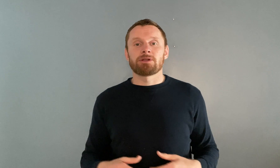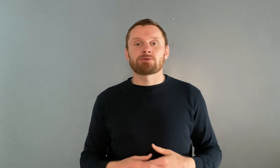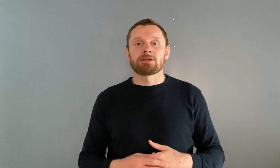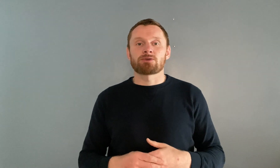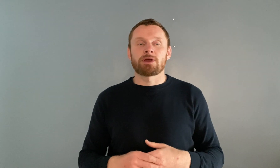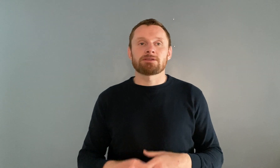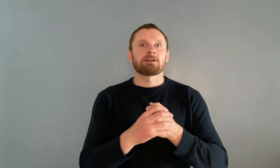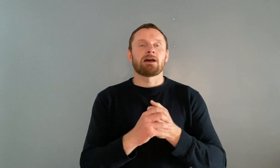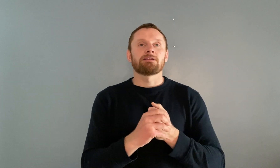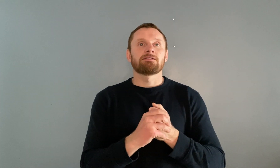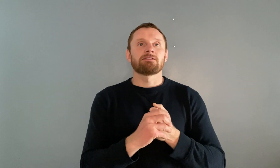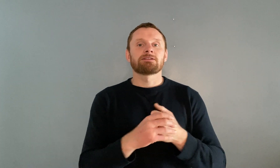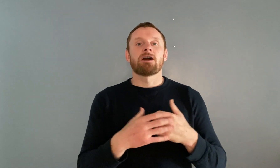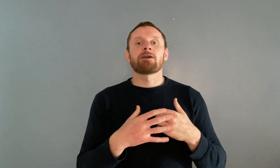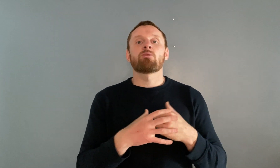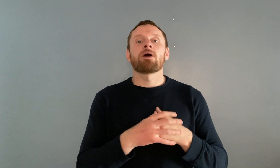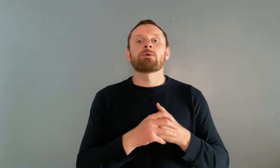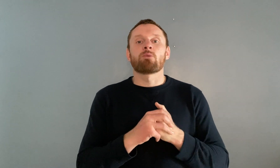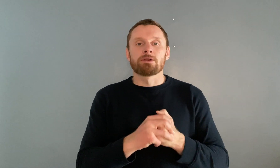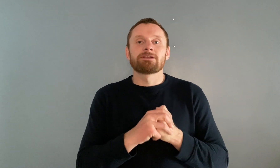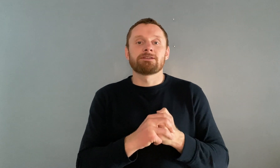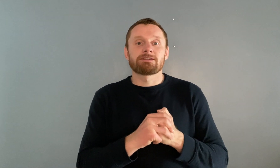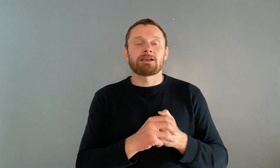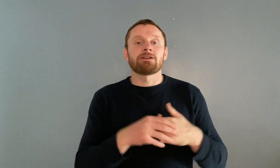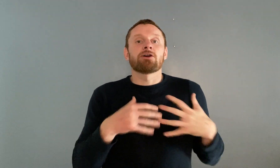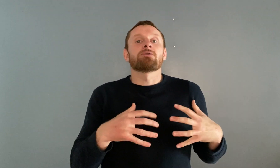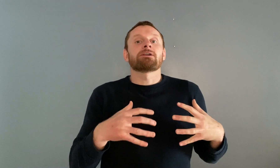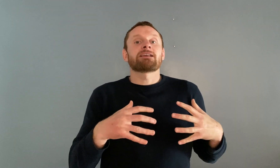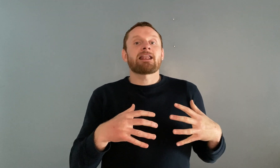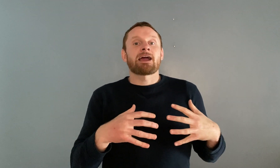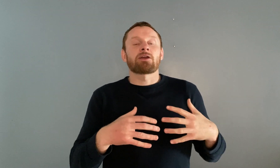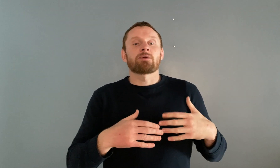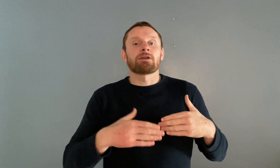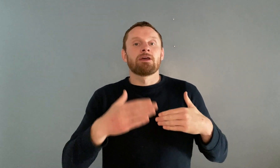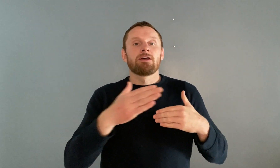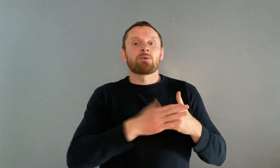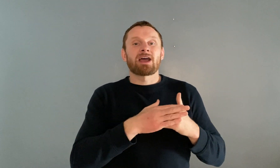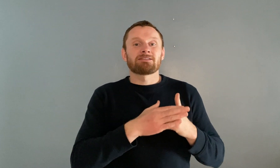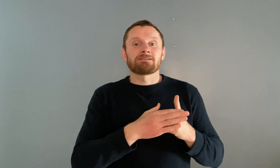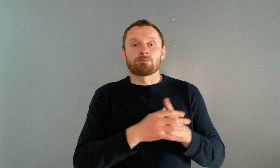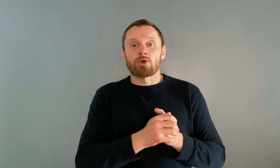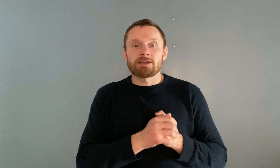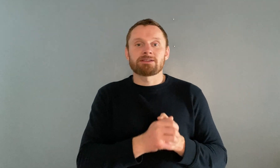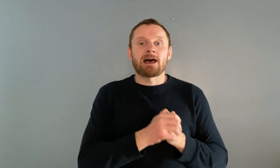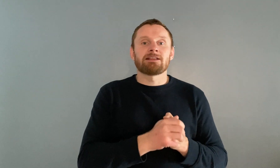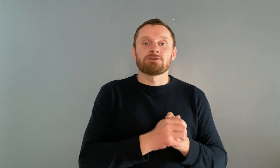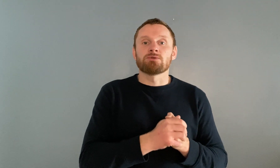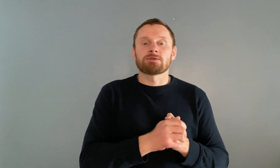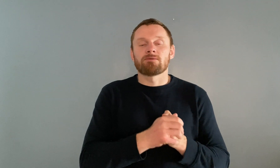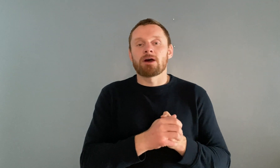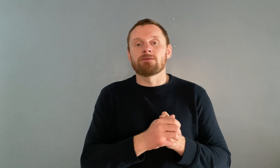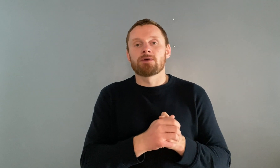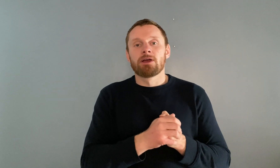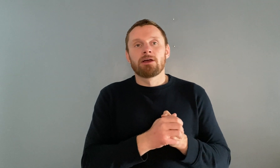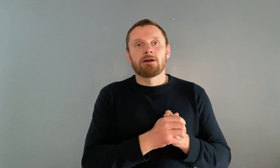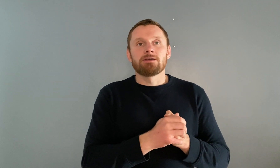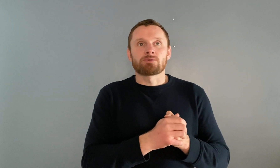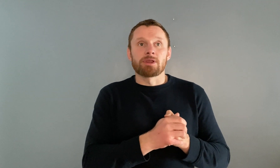been transgressed and the time where we wanted to say no and get angry we had to suppress that to survive and it's really